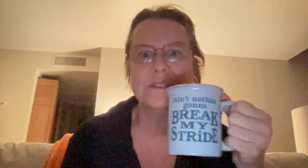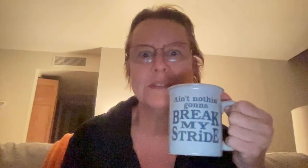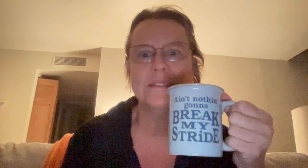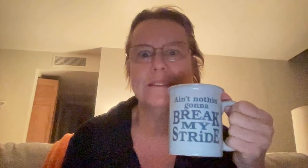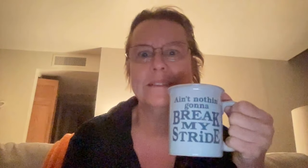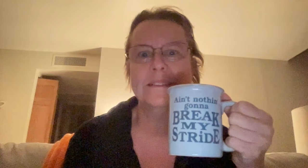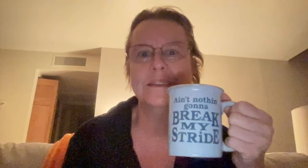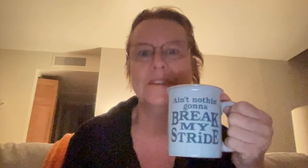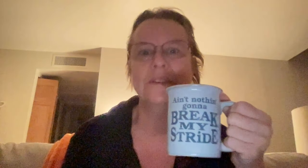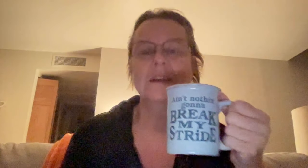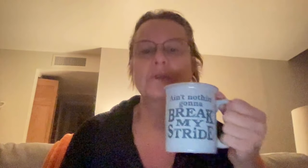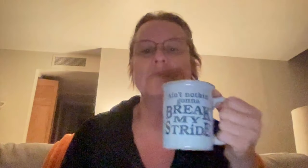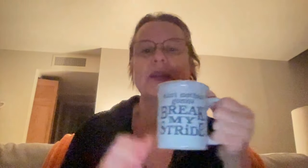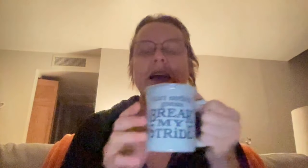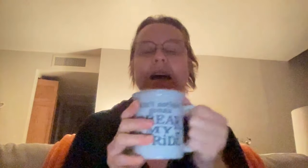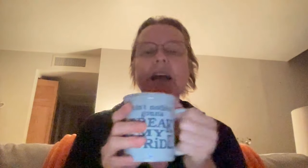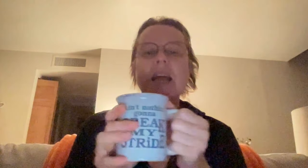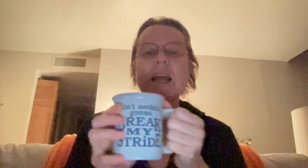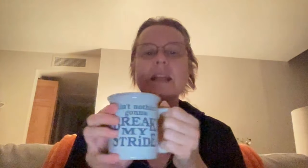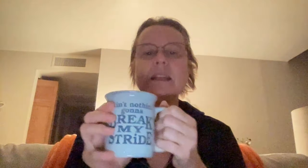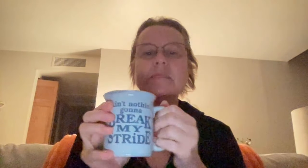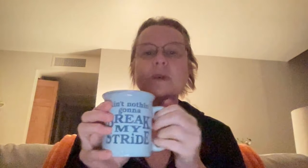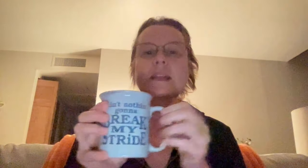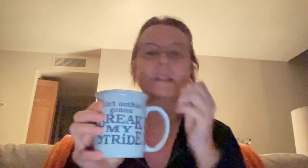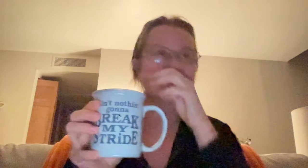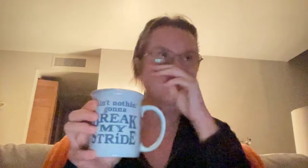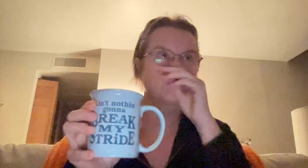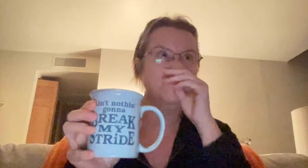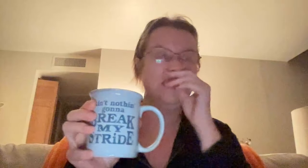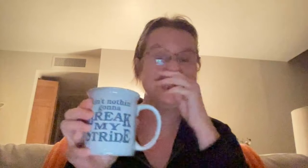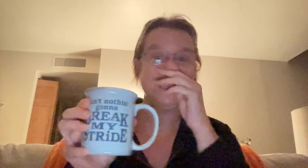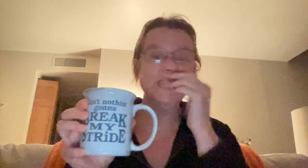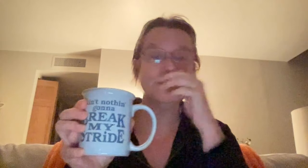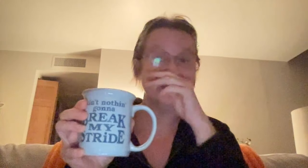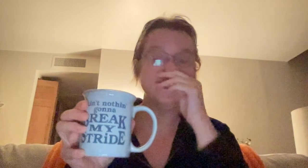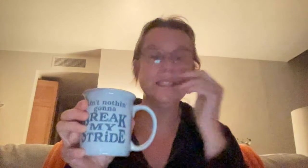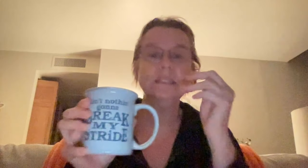this way, you know? Well, when, you know, as a sensitive person,